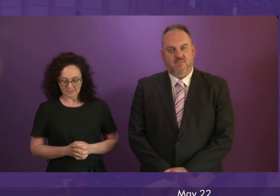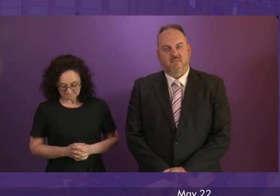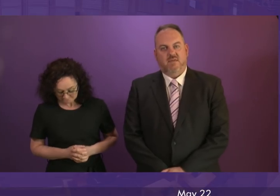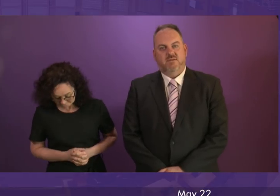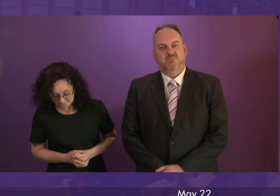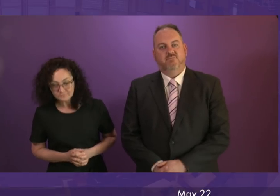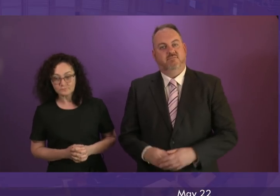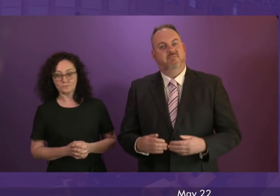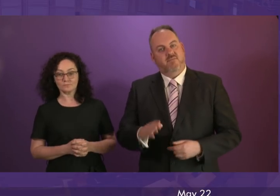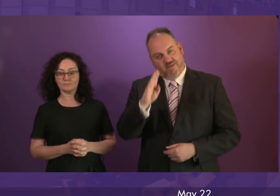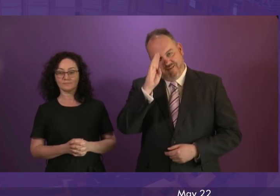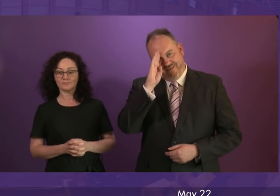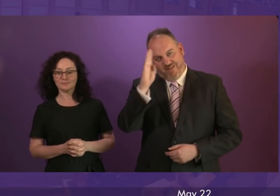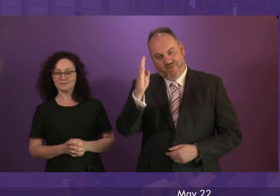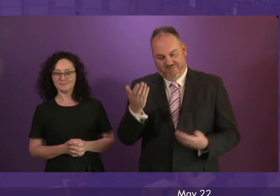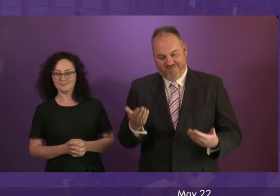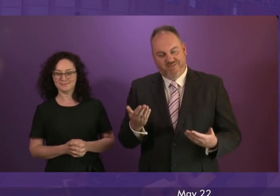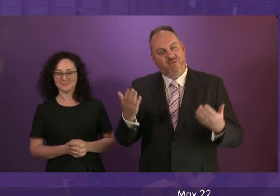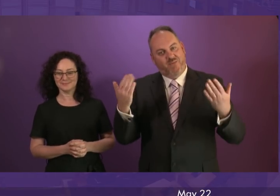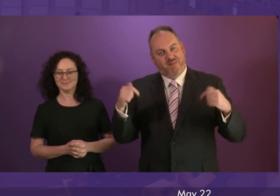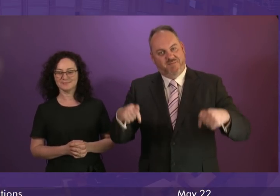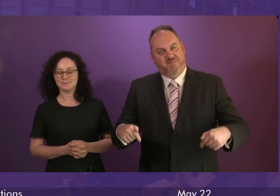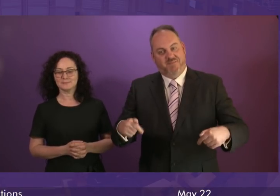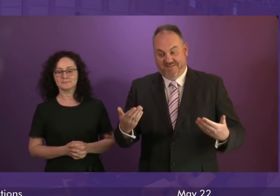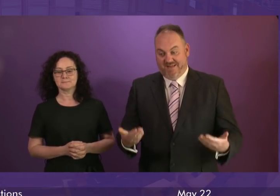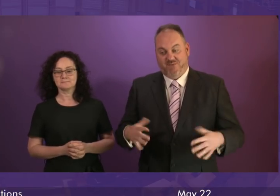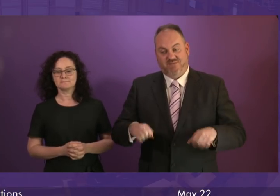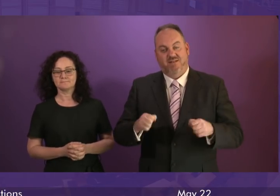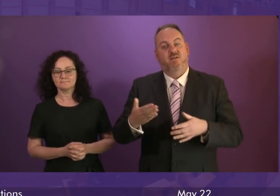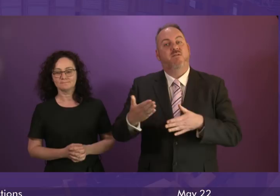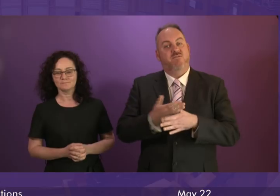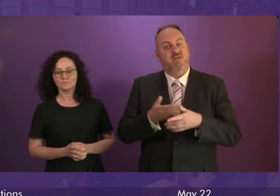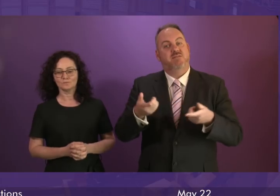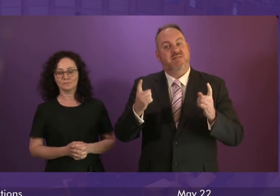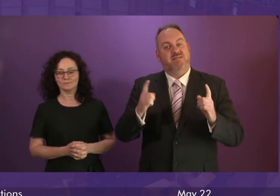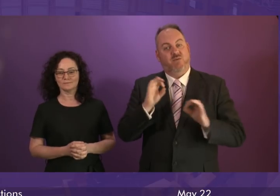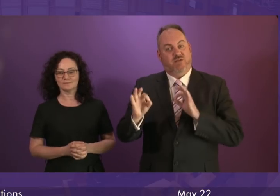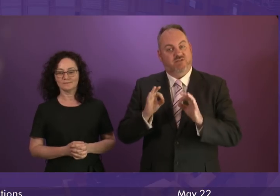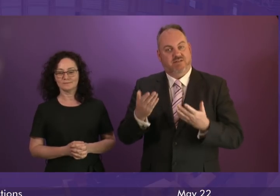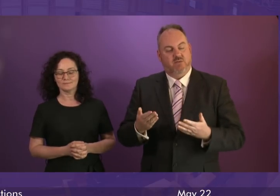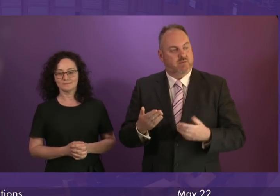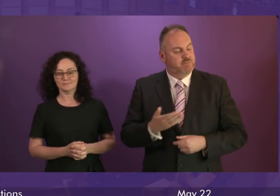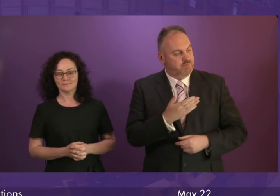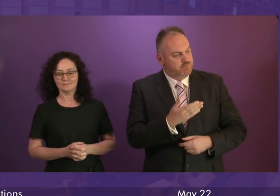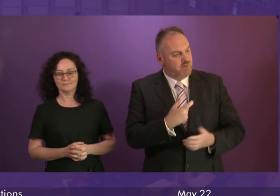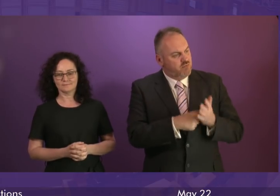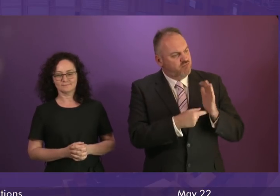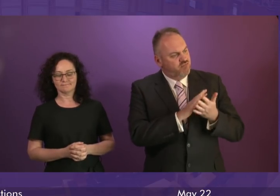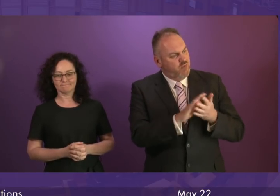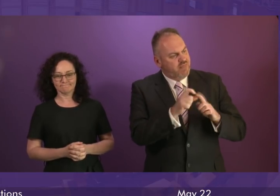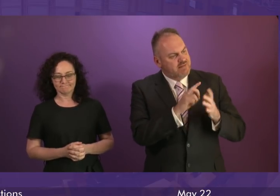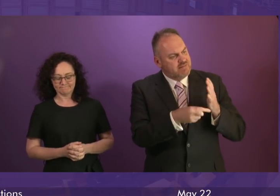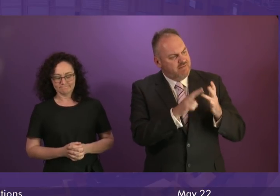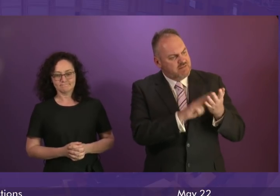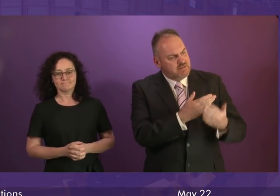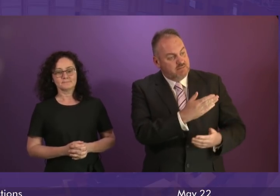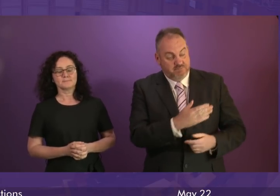That concludes general questions. turn now to the First Minister's questions. Question number one from Ruth Davidson. Thank you, presiding officer. In 2013,